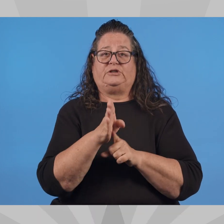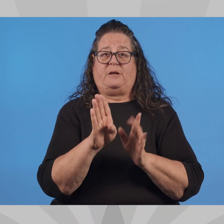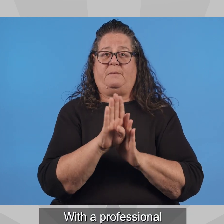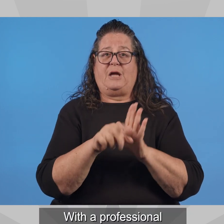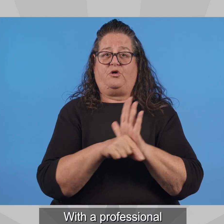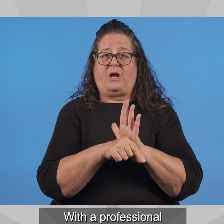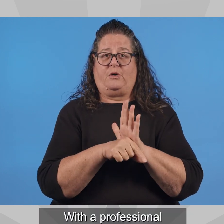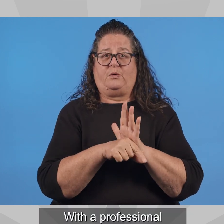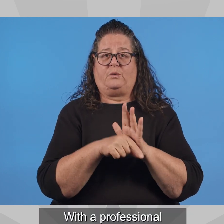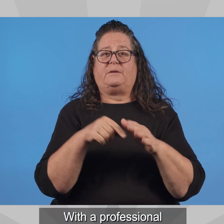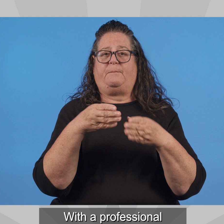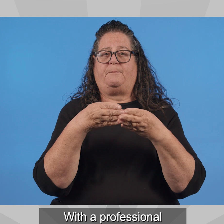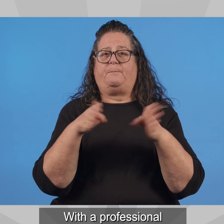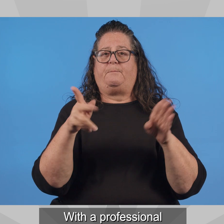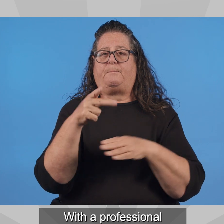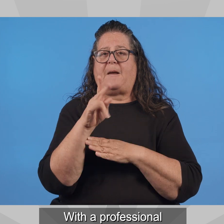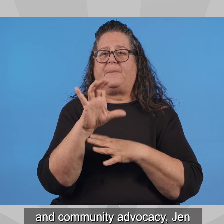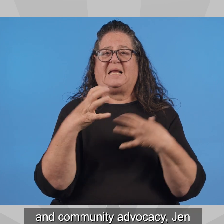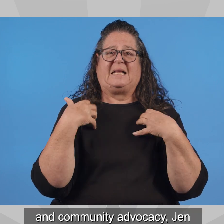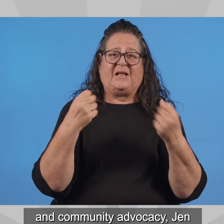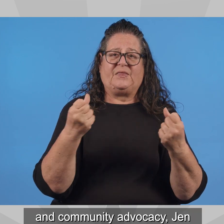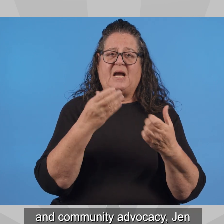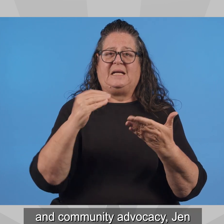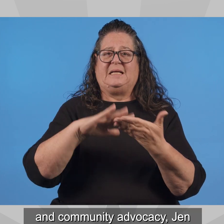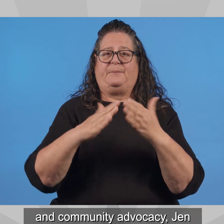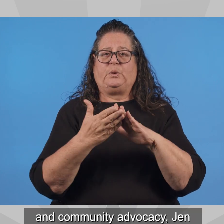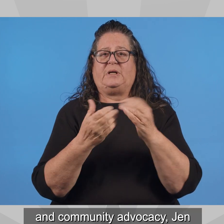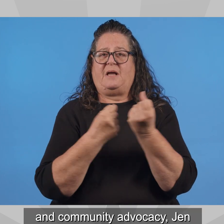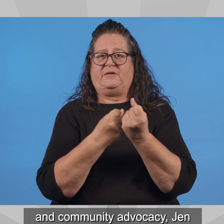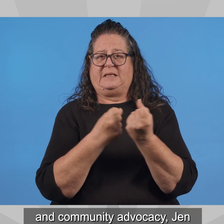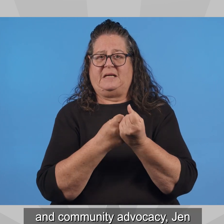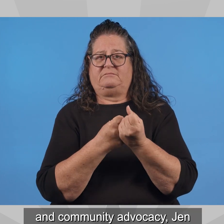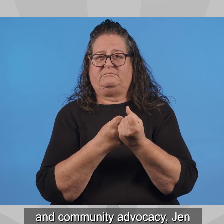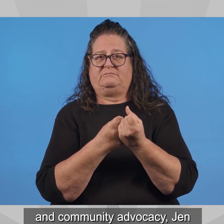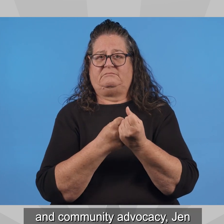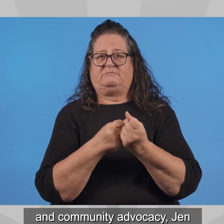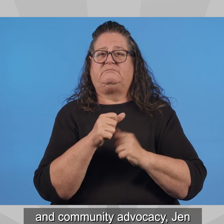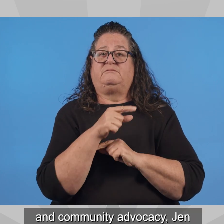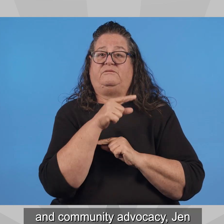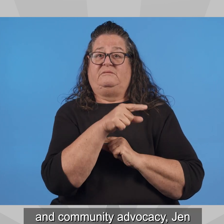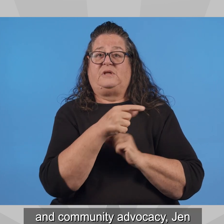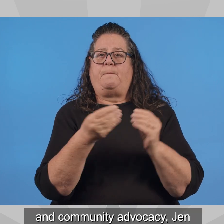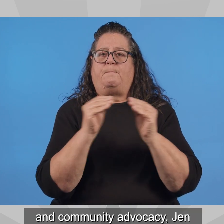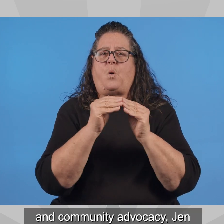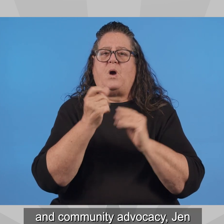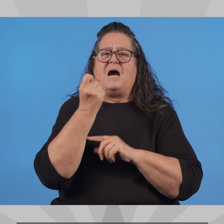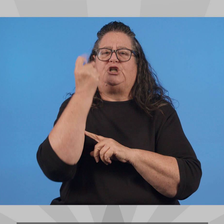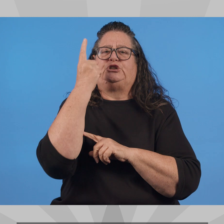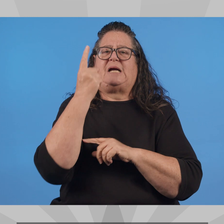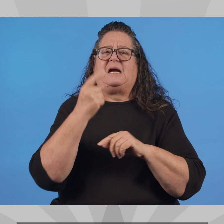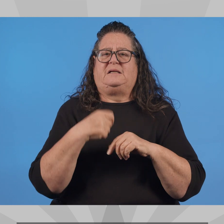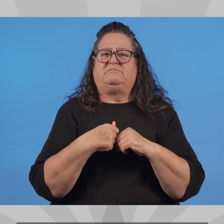With a professional background in public health and community advocacy, Jane has gained a deep understanding